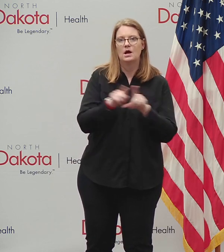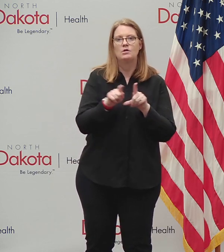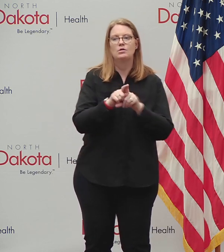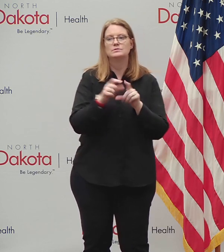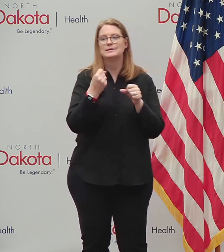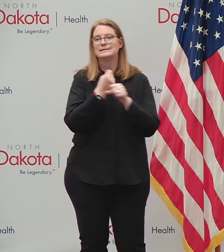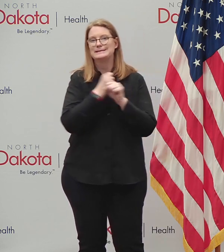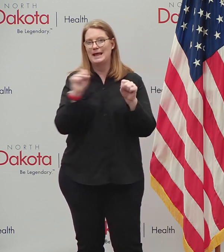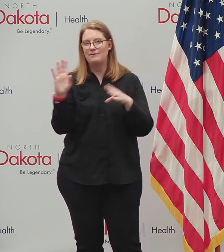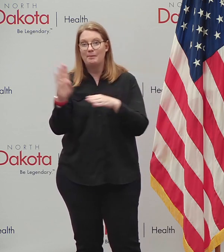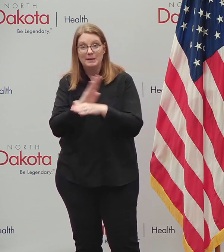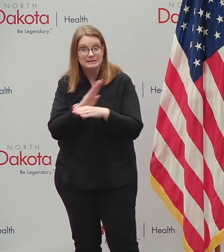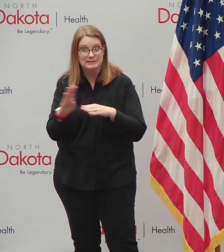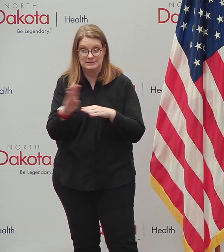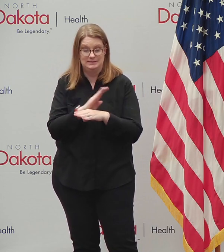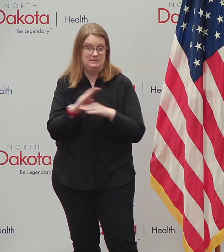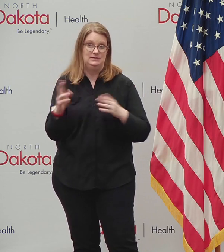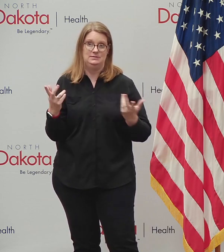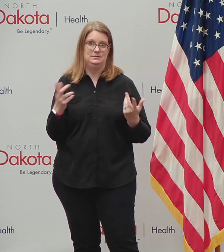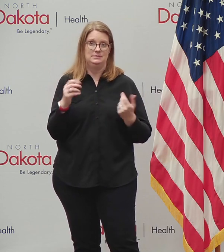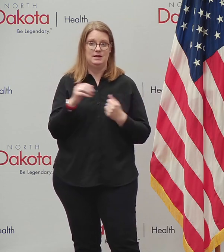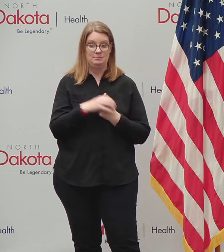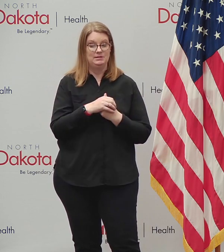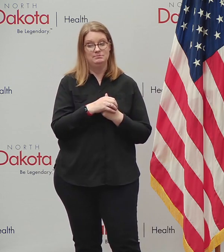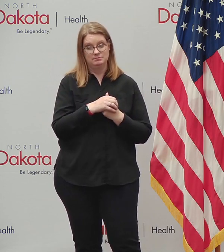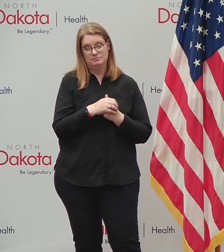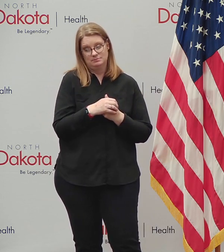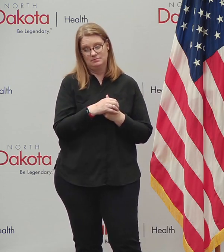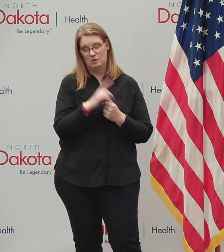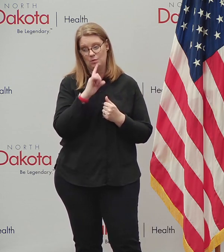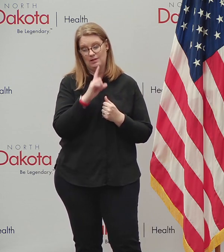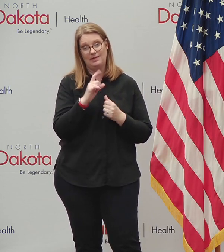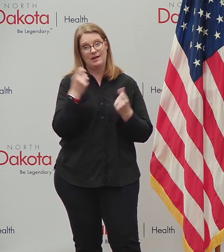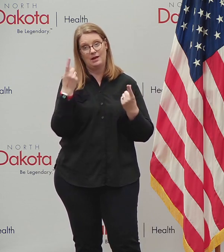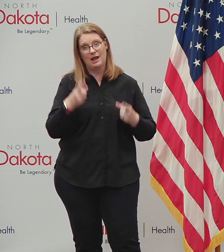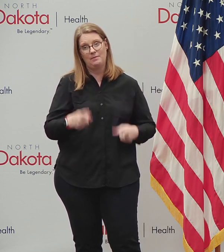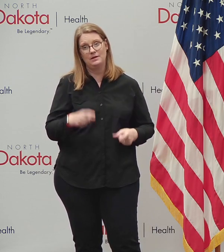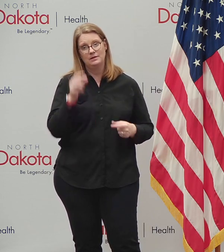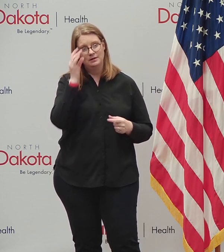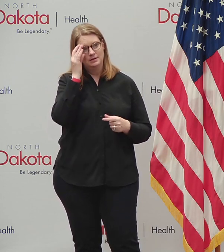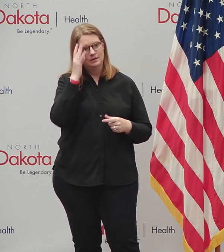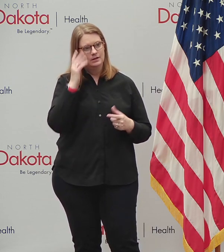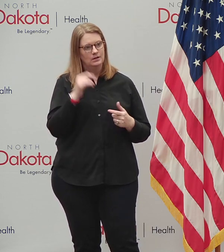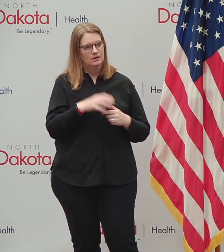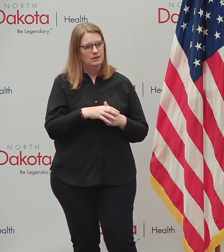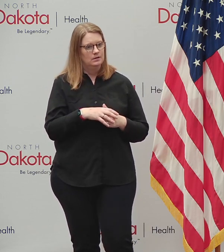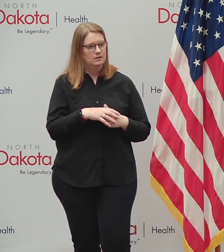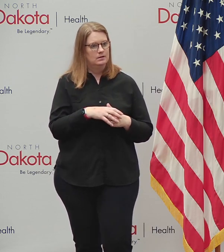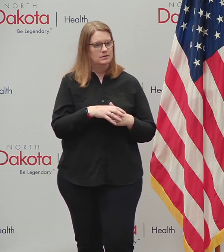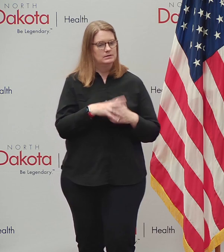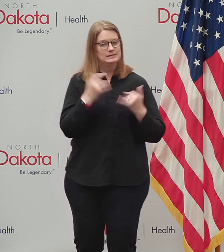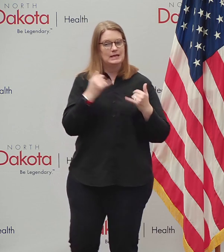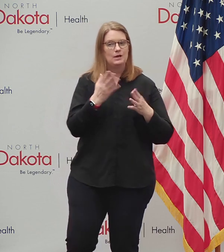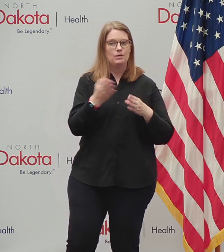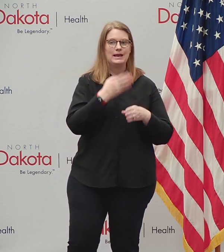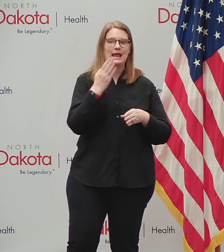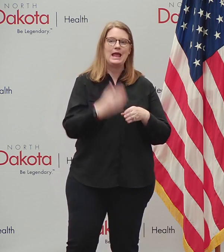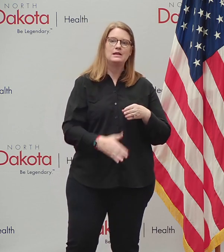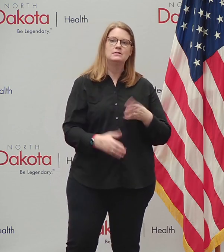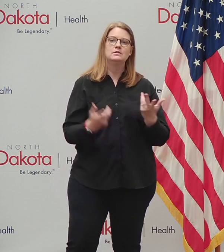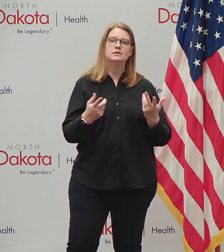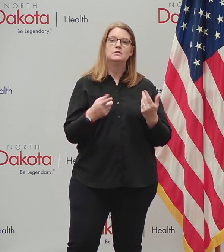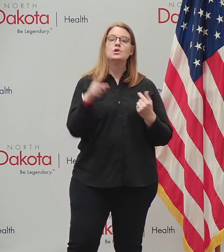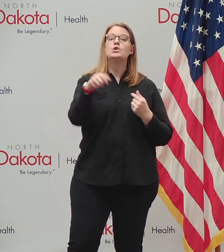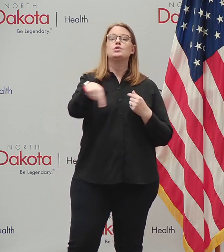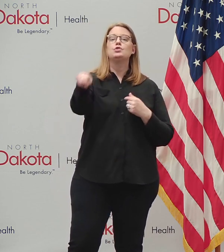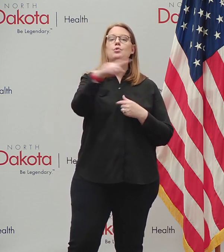the livelihoods of all of your favorite businesses in your community. So with that, we want to close with a question is, what are you